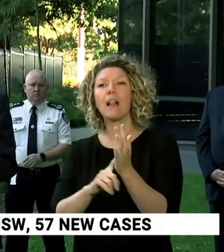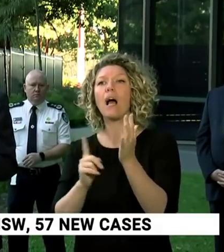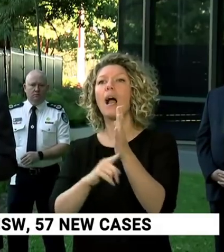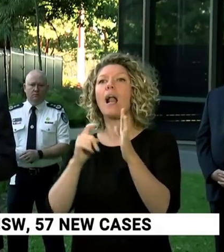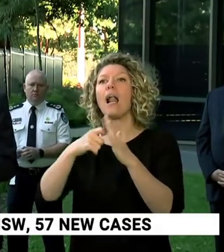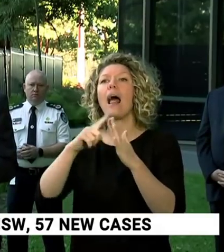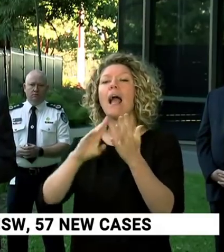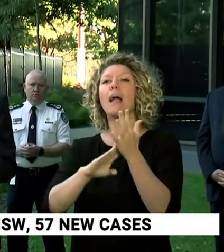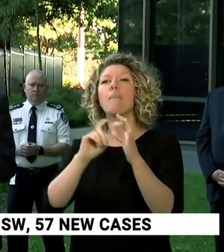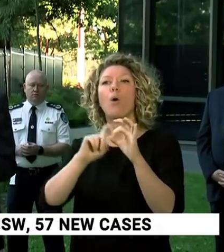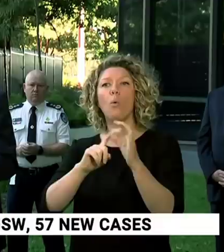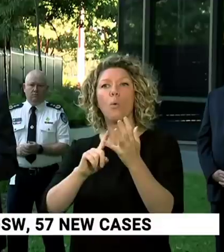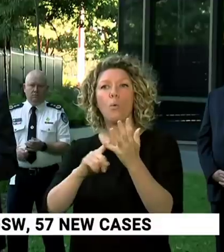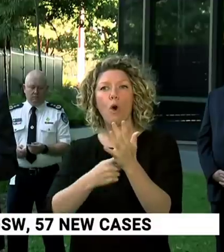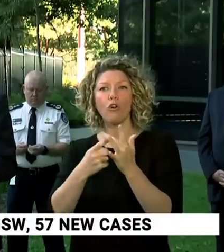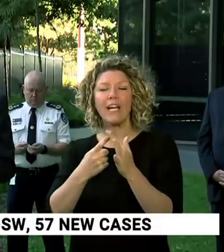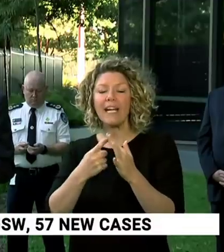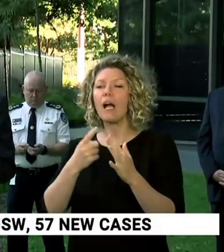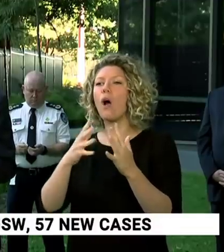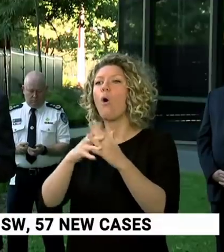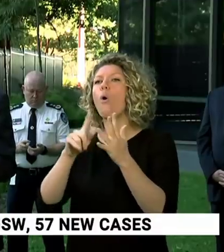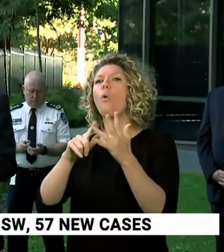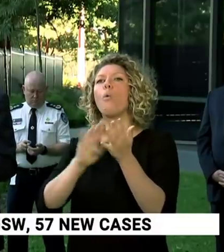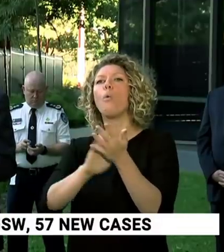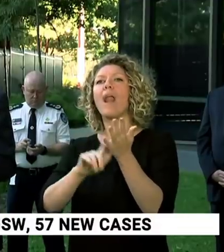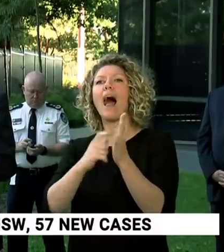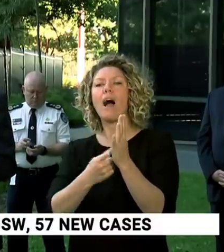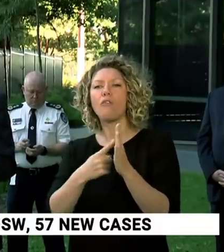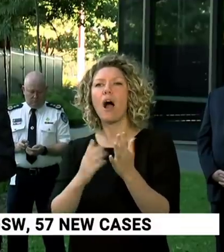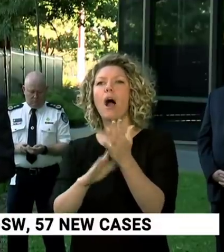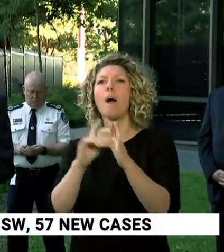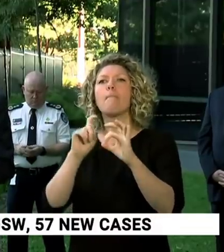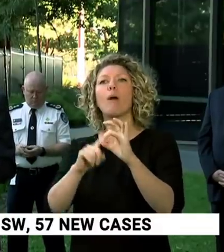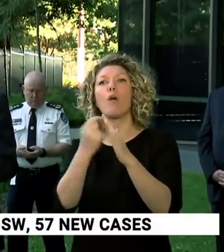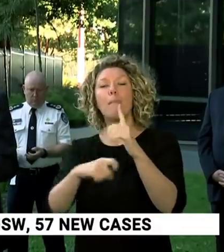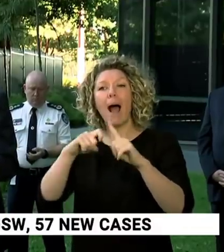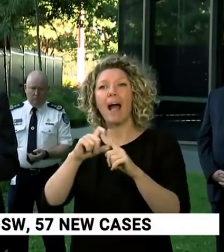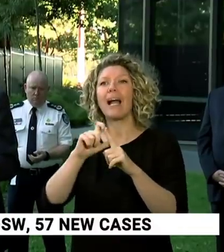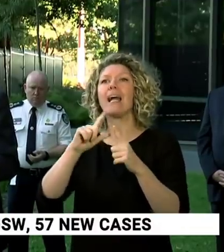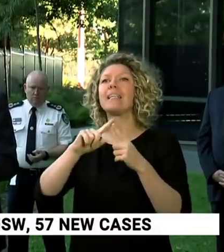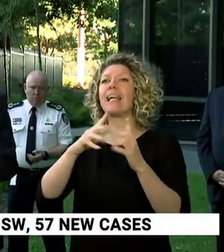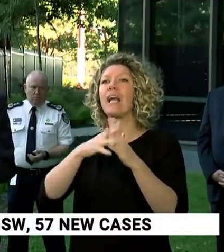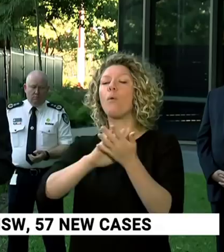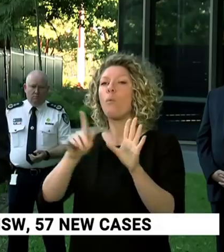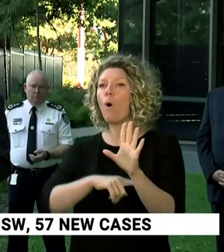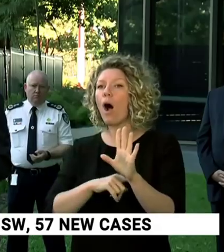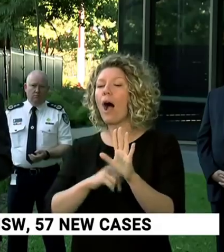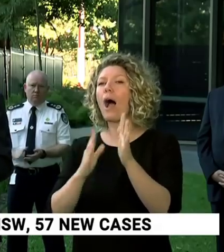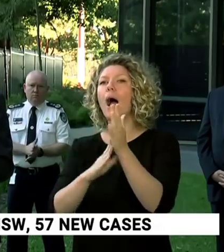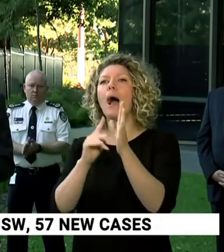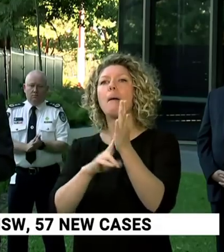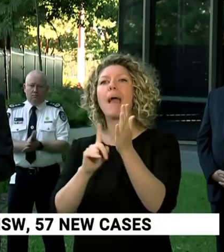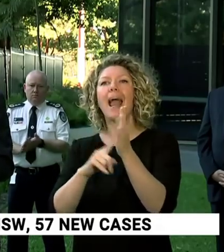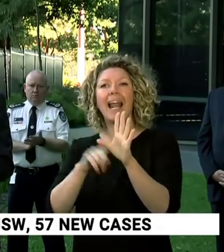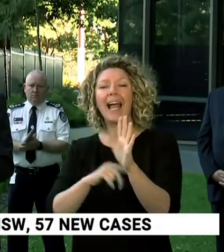Manning, Waverley, Willara, Ryde, Macquarie Park, DY, Manly, Nowran South